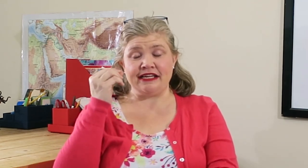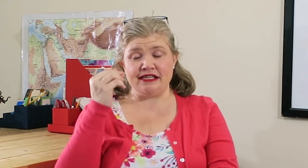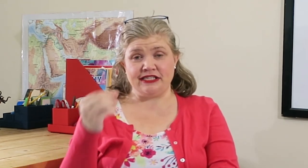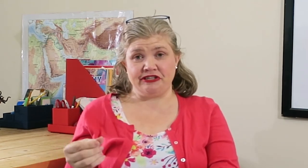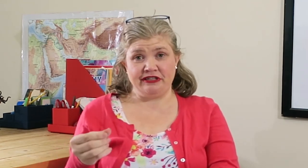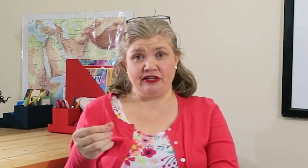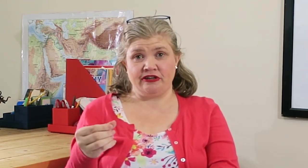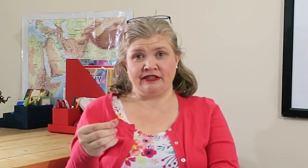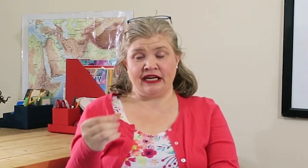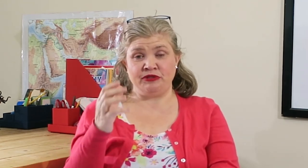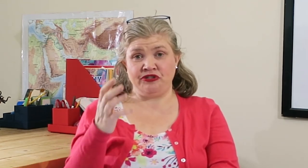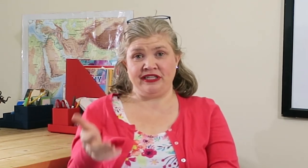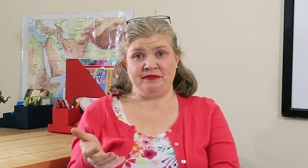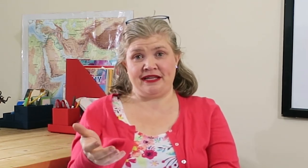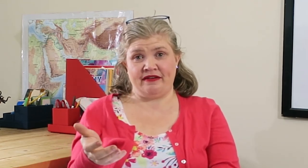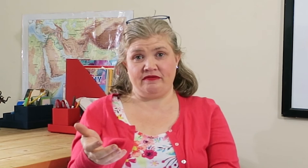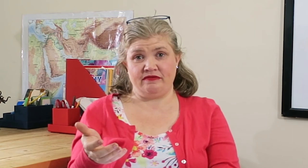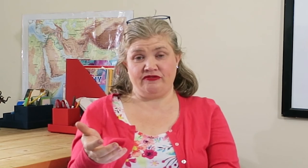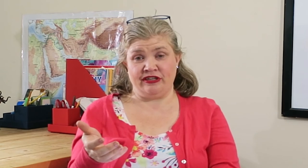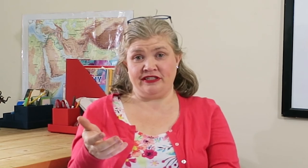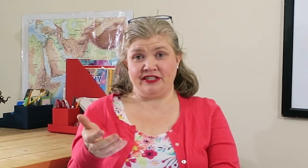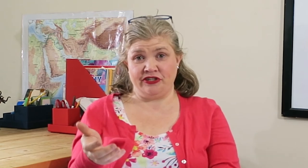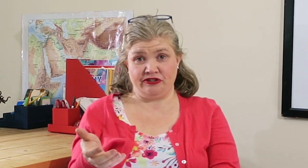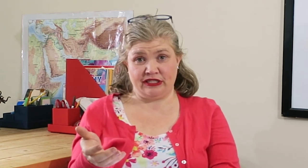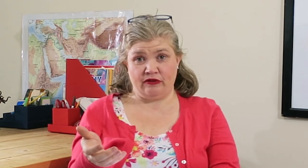during the hard times, you need to be that friend to yourself.